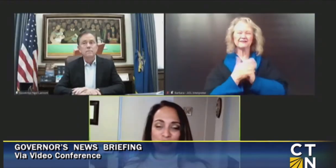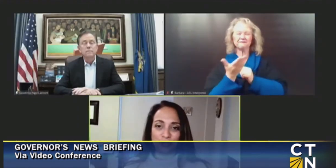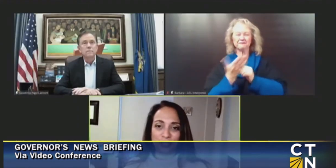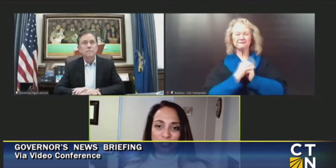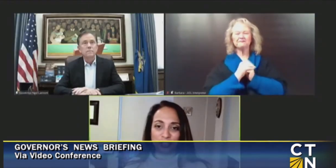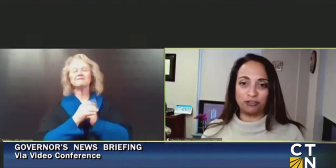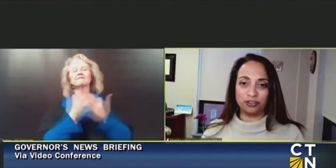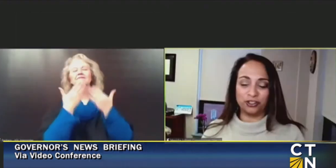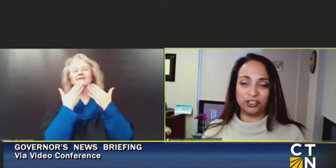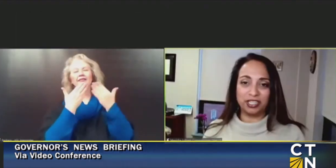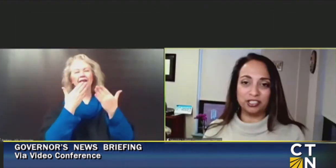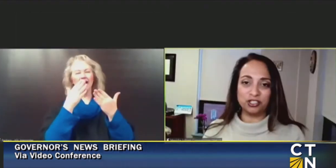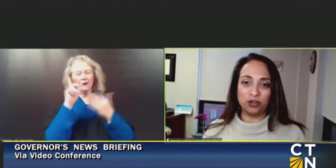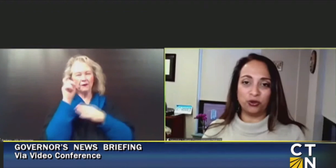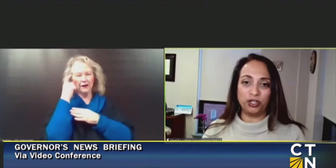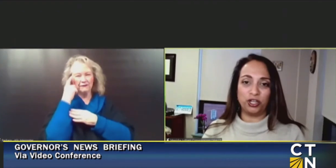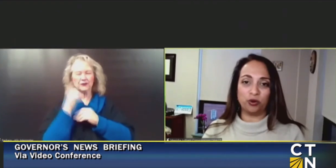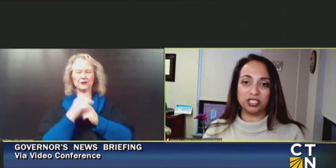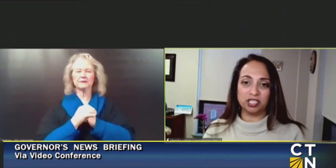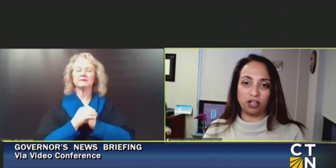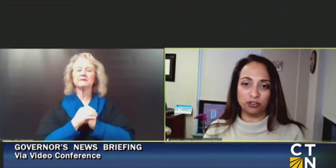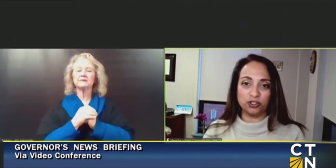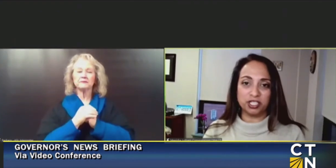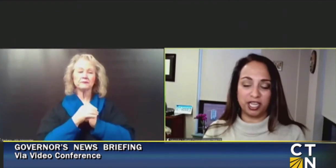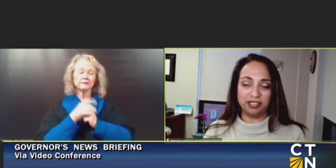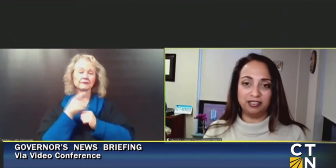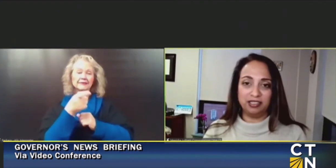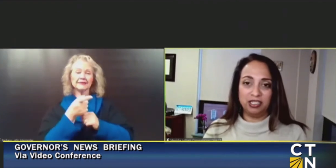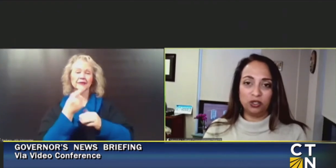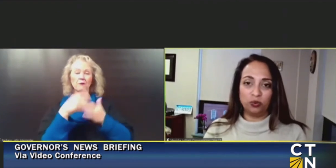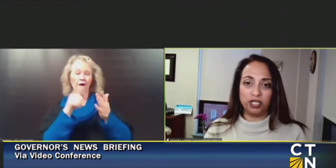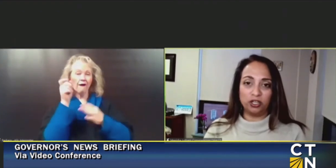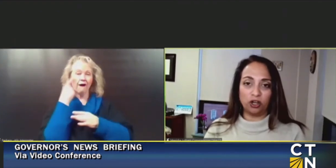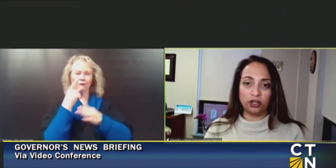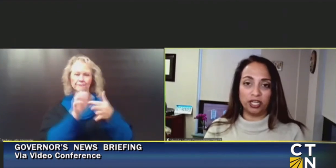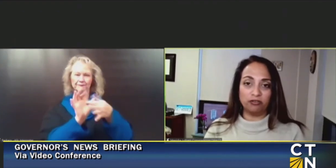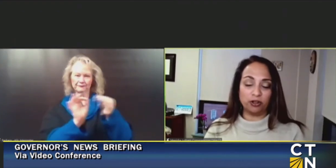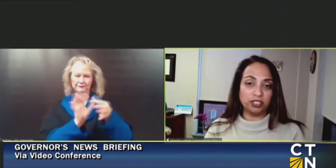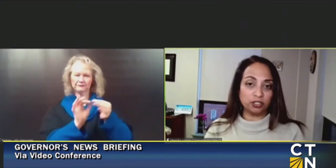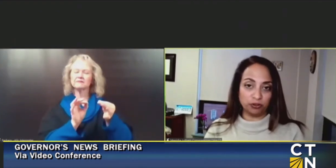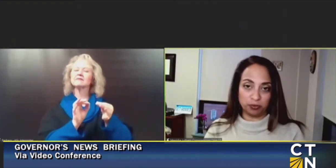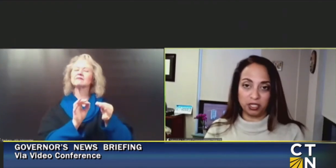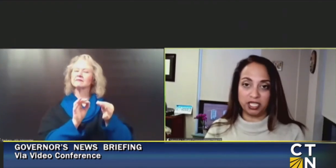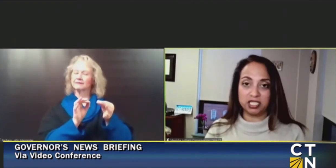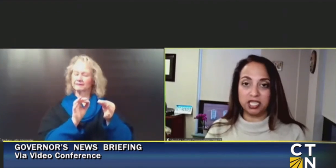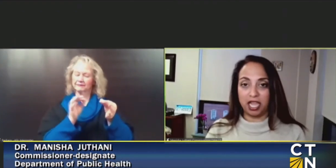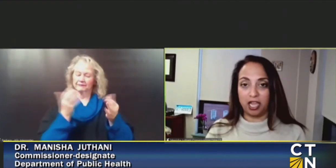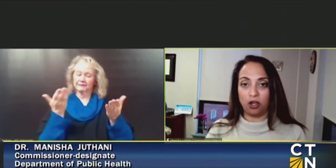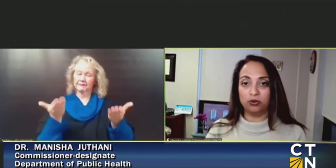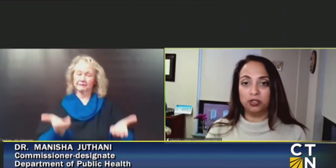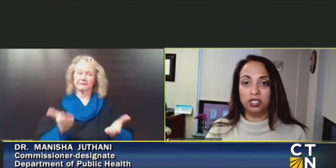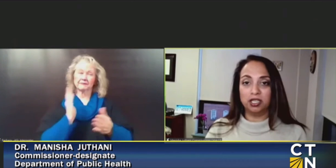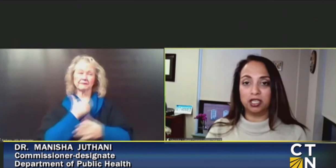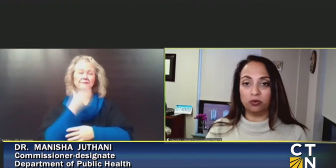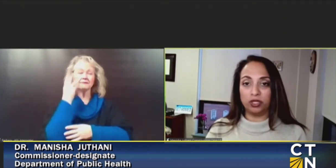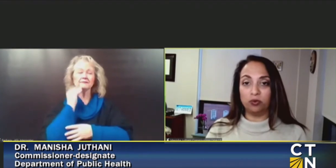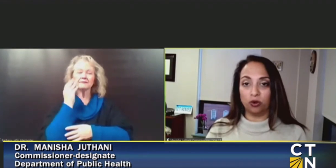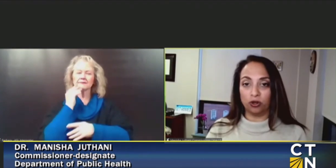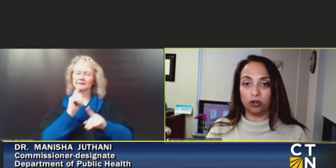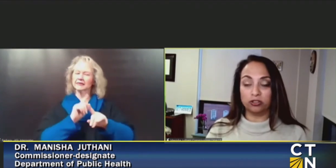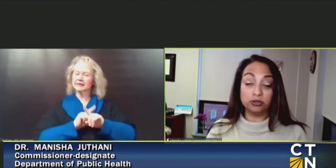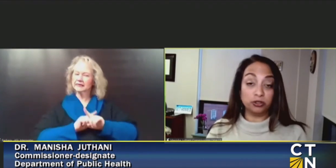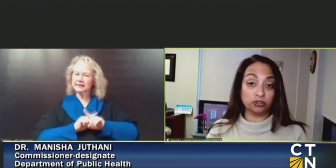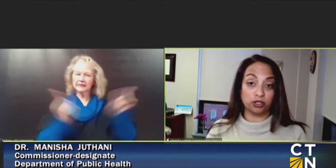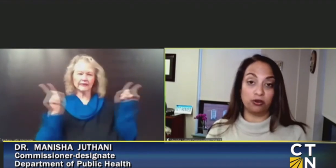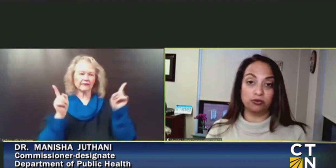Thank you very much, governor. So, you know, as the governor said, we are in a very different place now than we